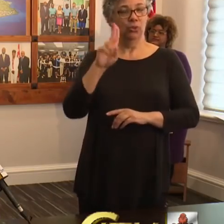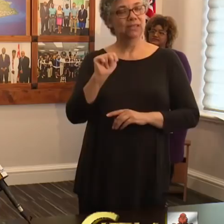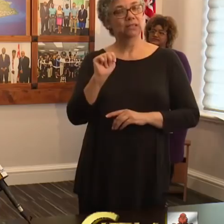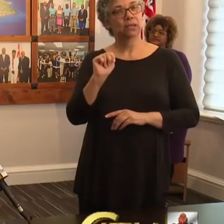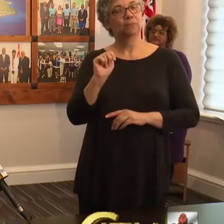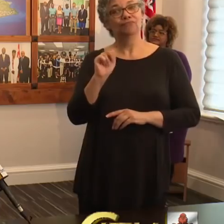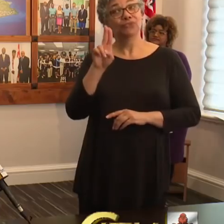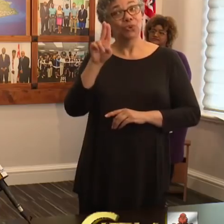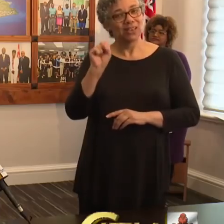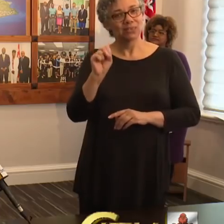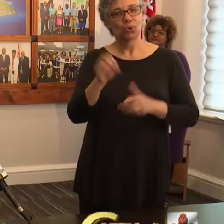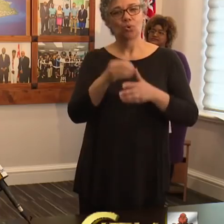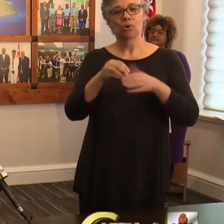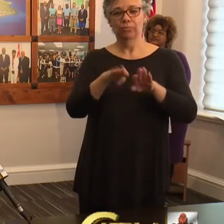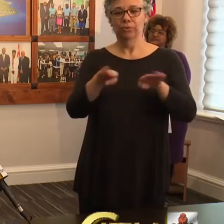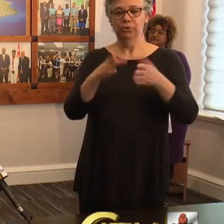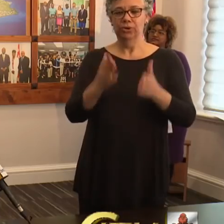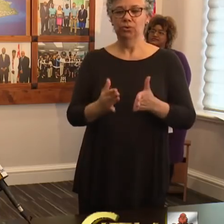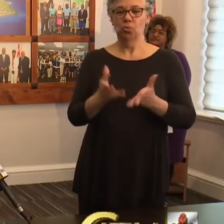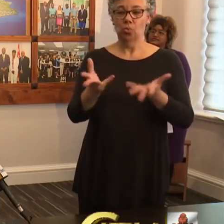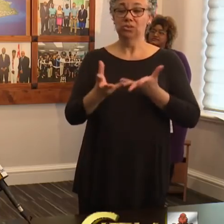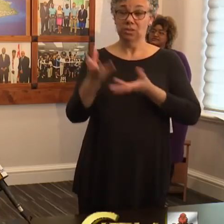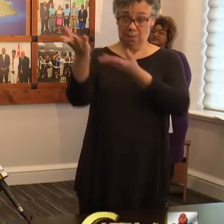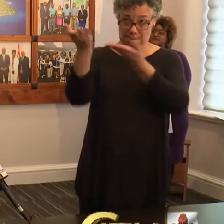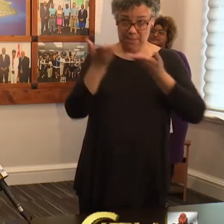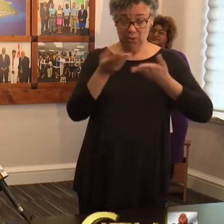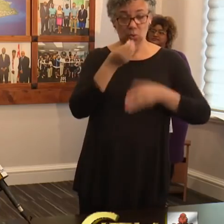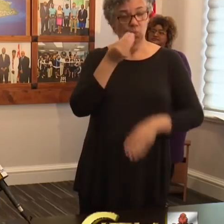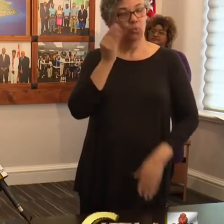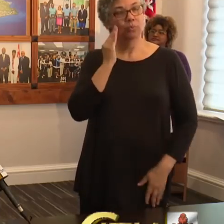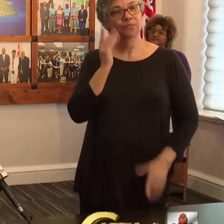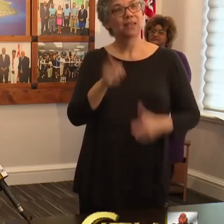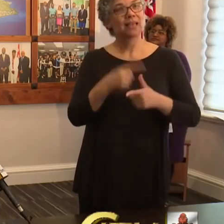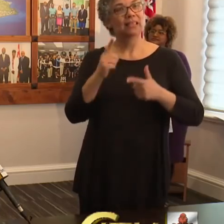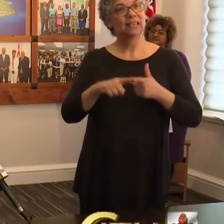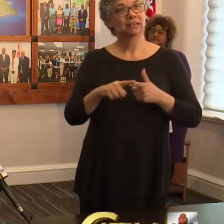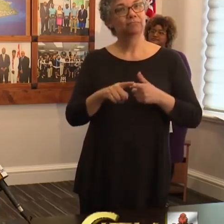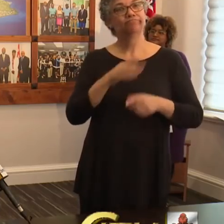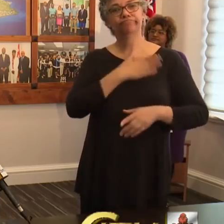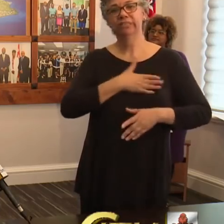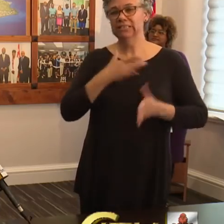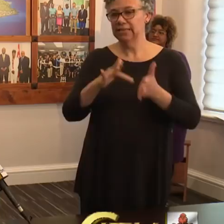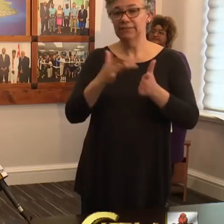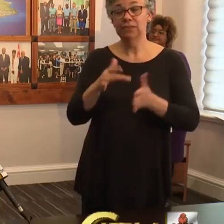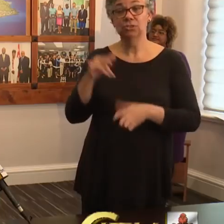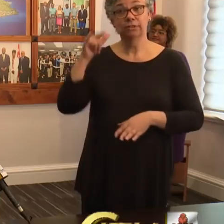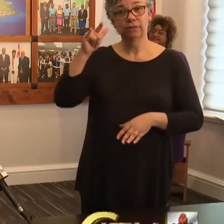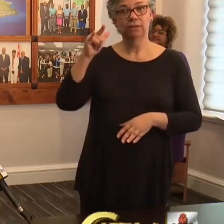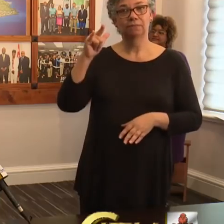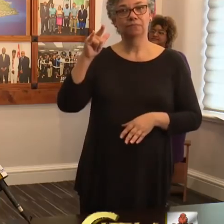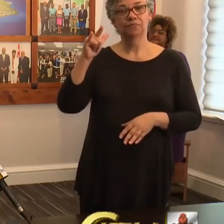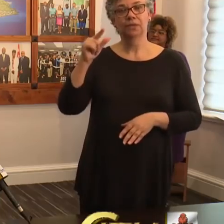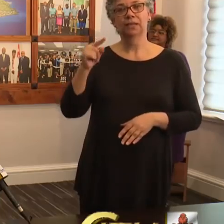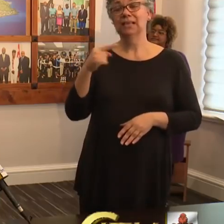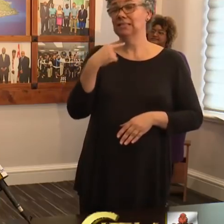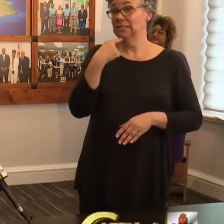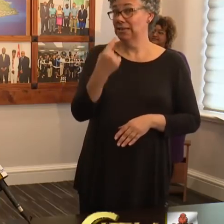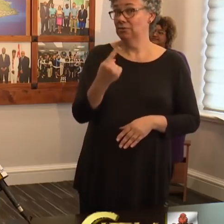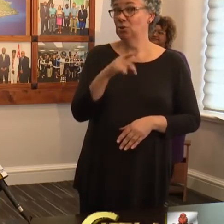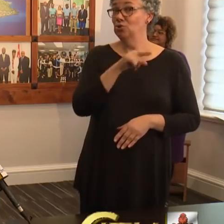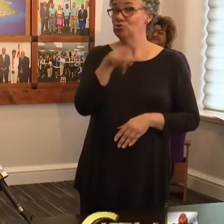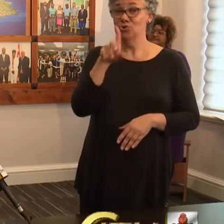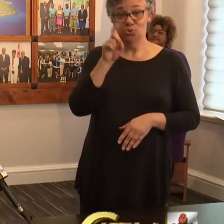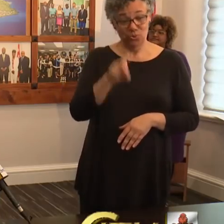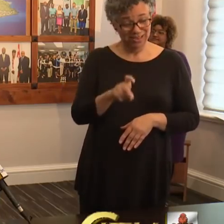looking to a Bermuda resident who is looking to return home to Bermuda then please take advantage of this flight. As a reminder, you will be